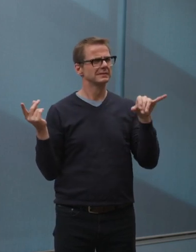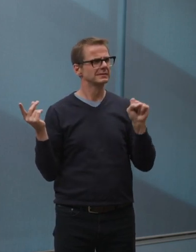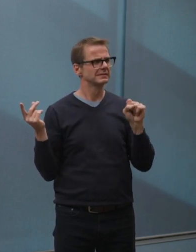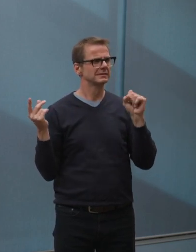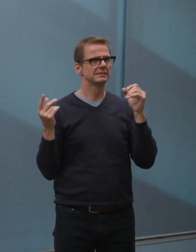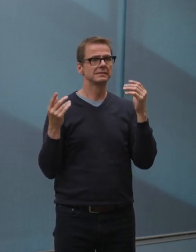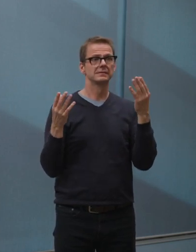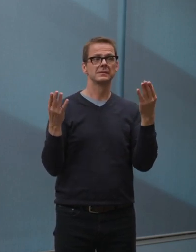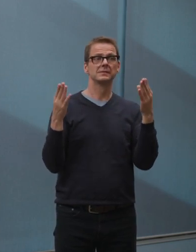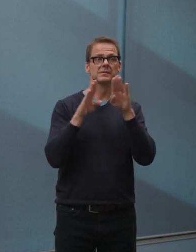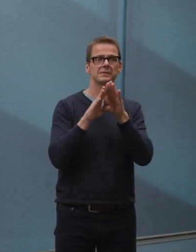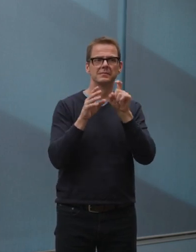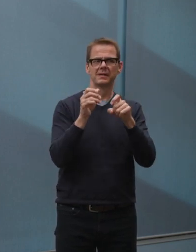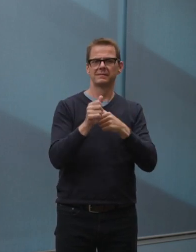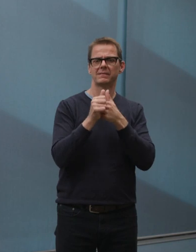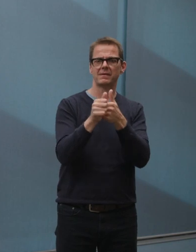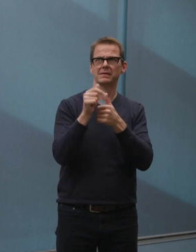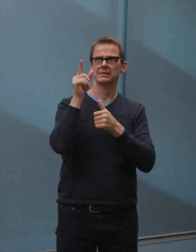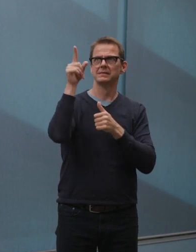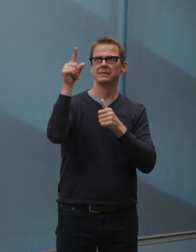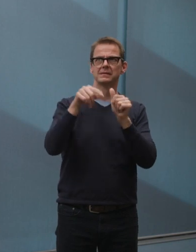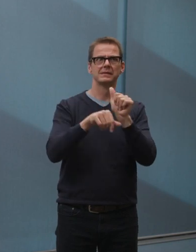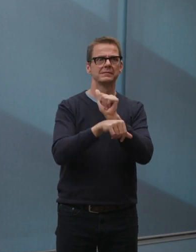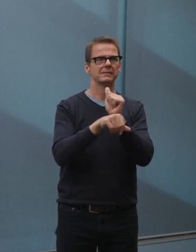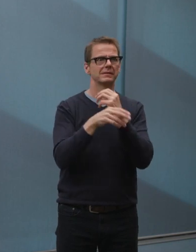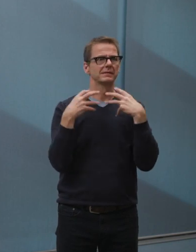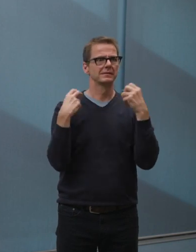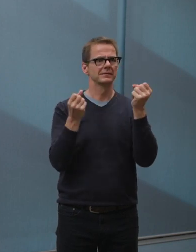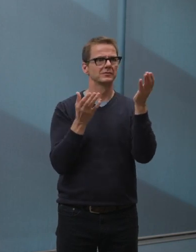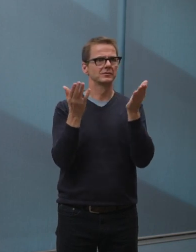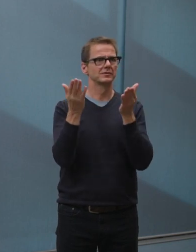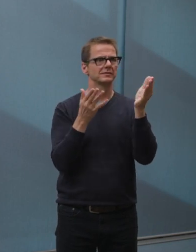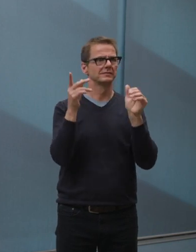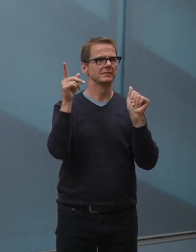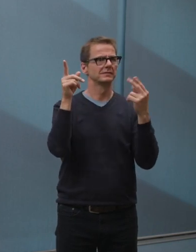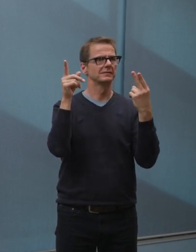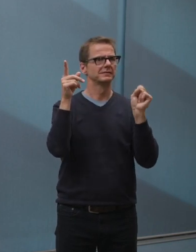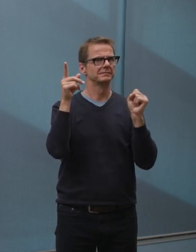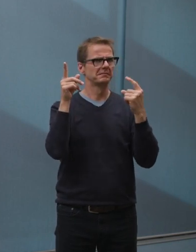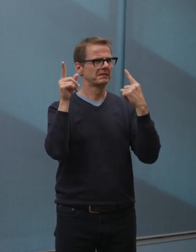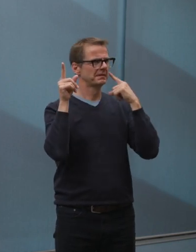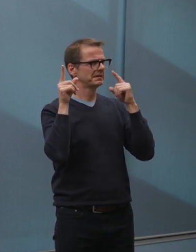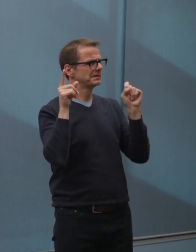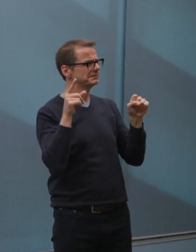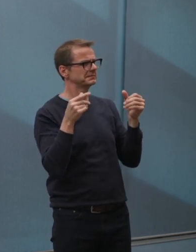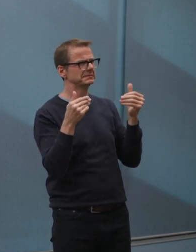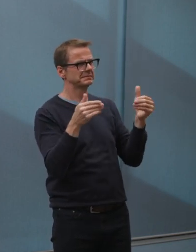anything we can, you can do in the meantime to try to prepare for that reopening?